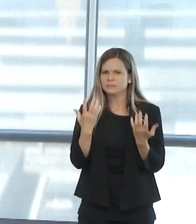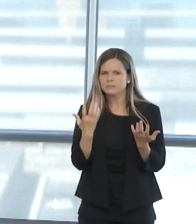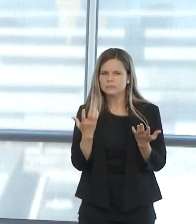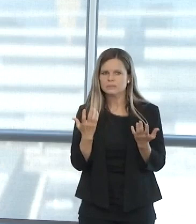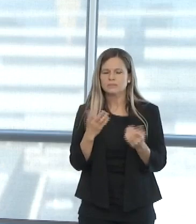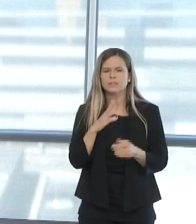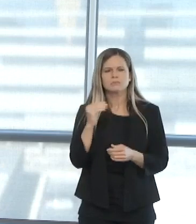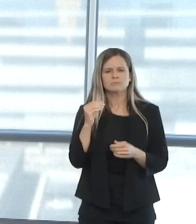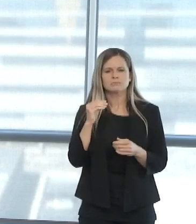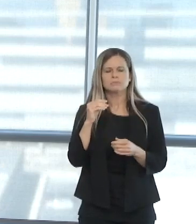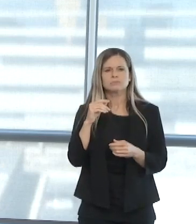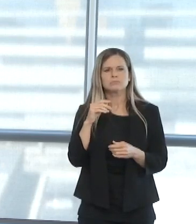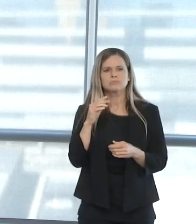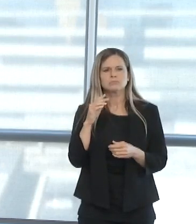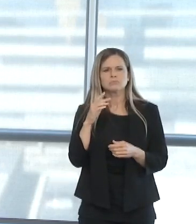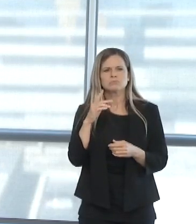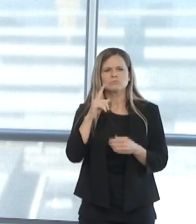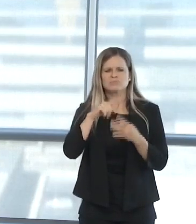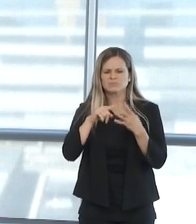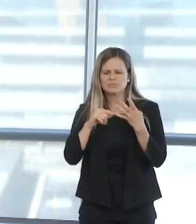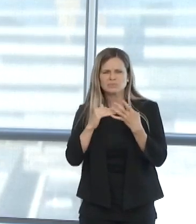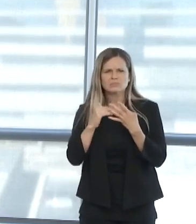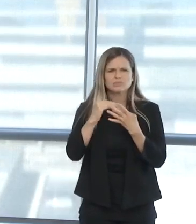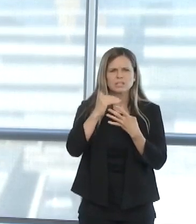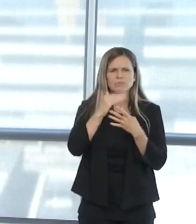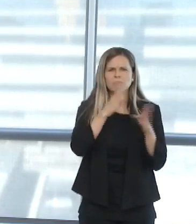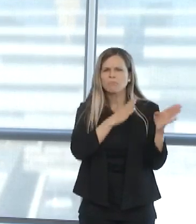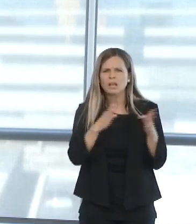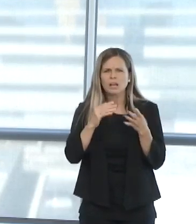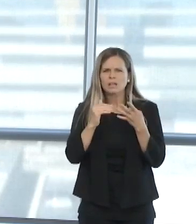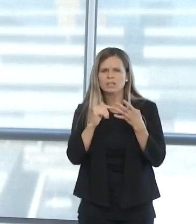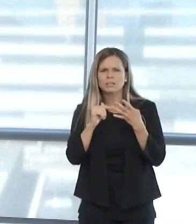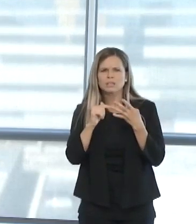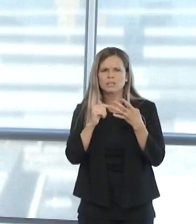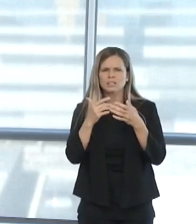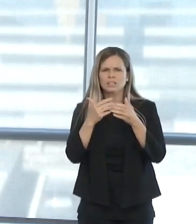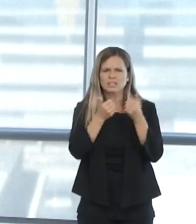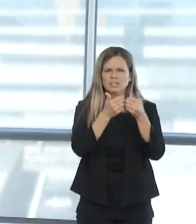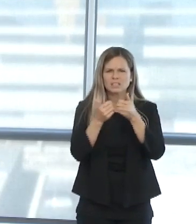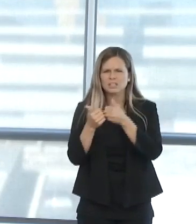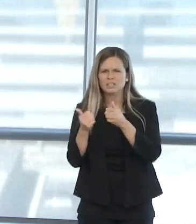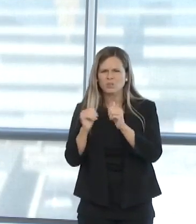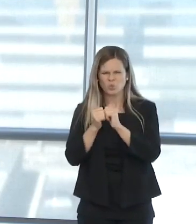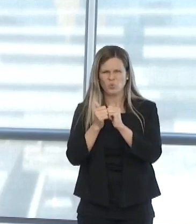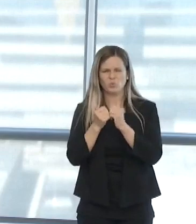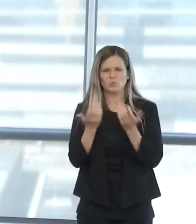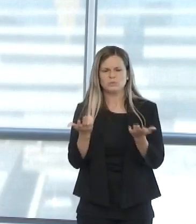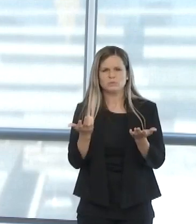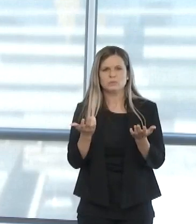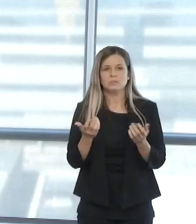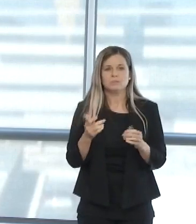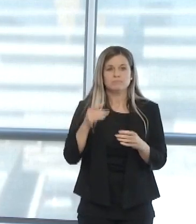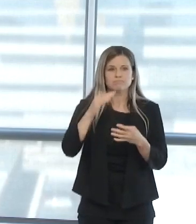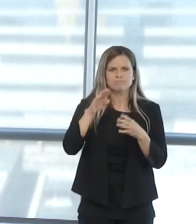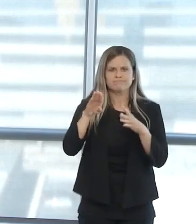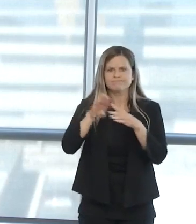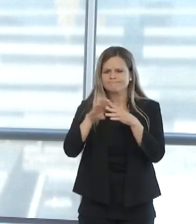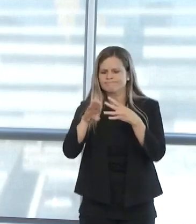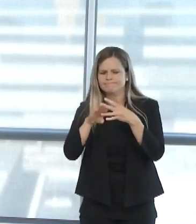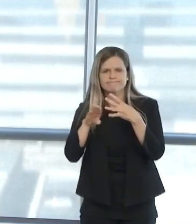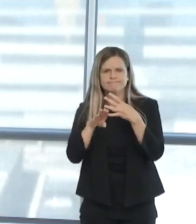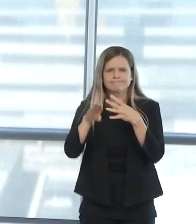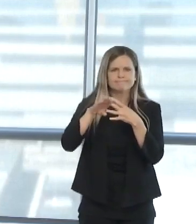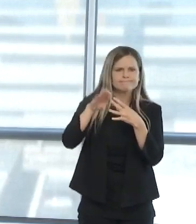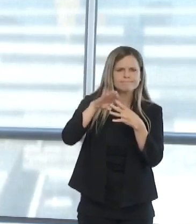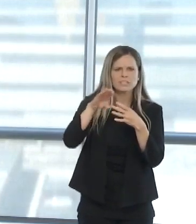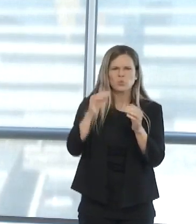of the four parts of the surge plan involves, not necessarily too detailed, but if there's any kind of high lights or milestones in those